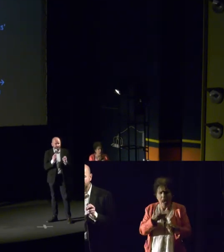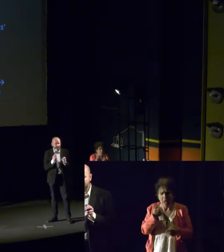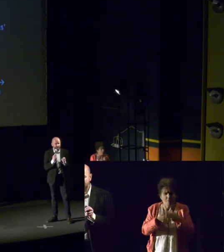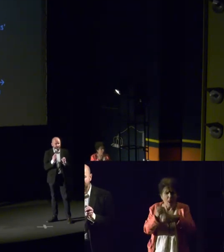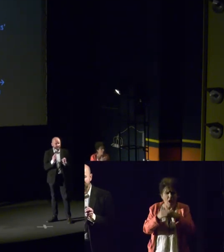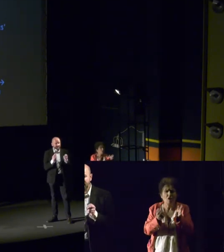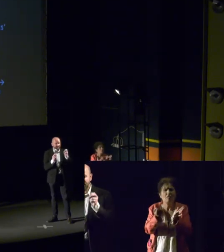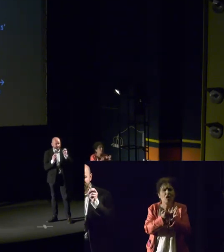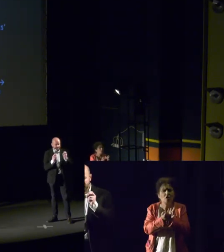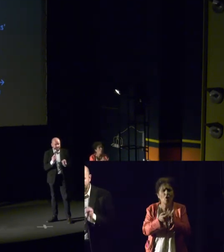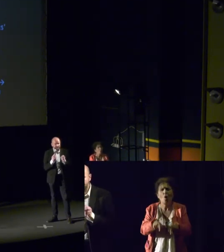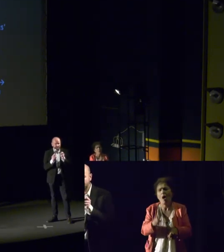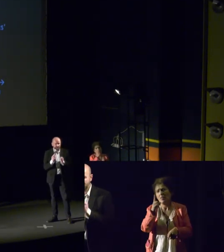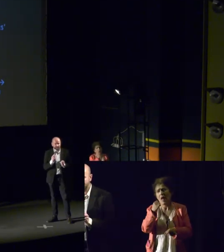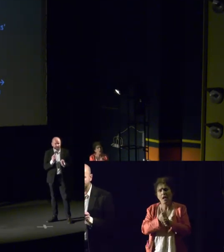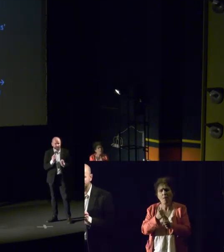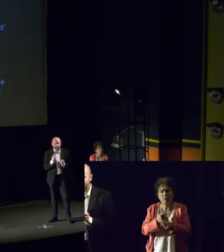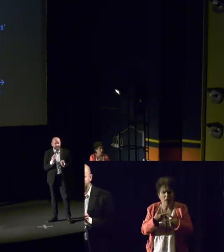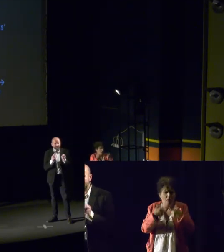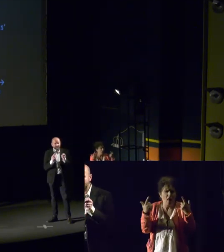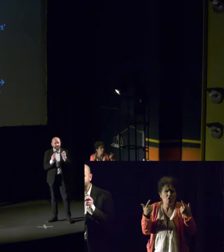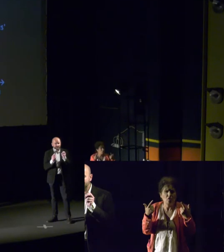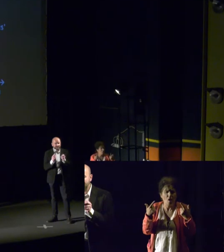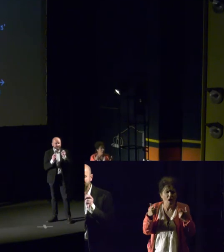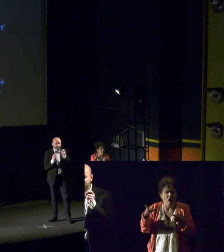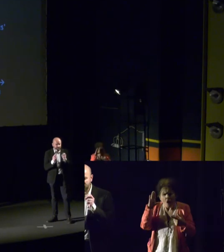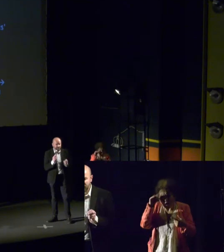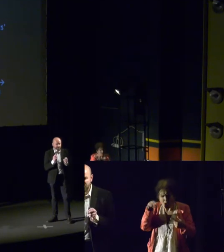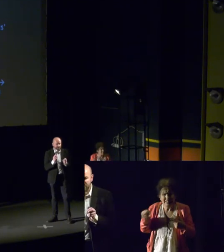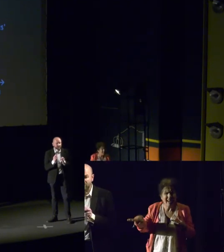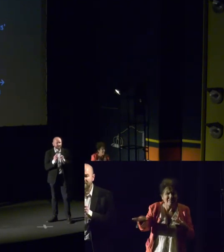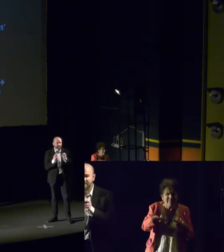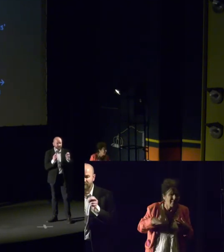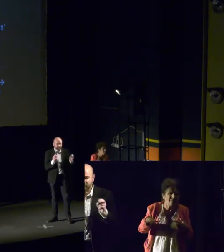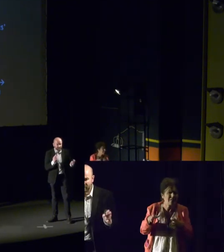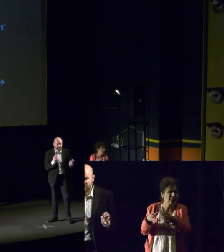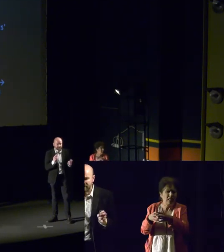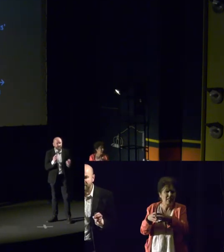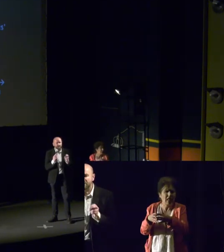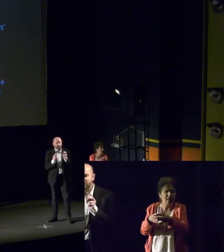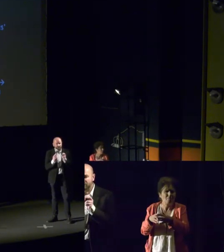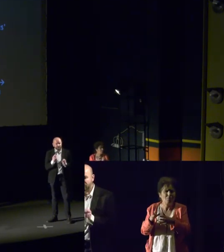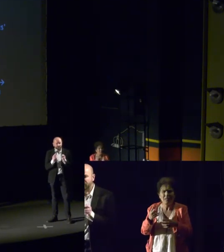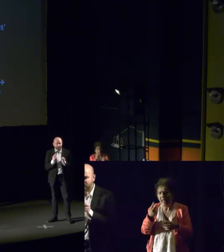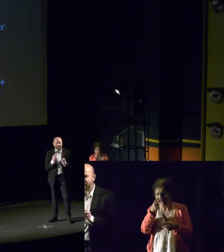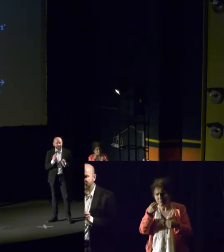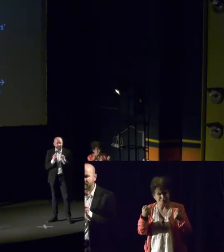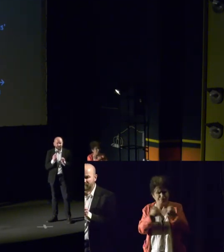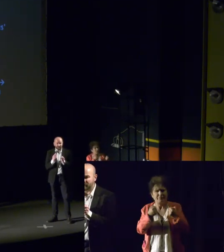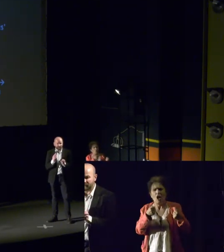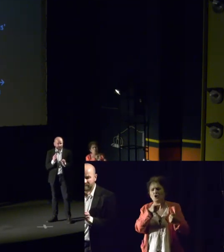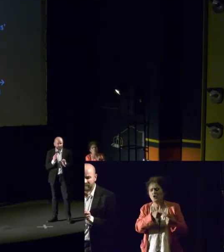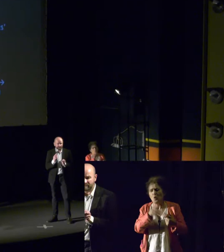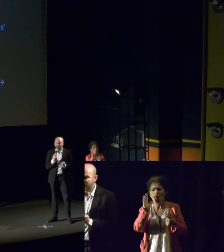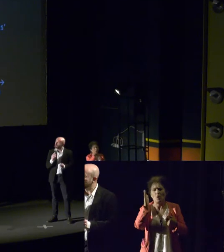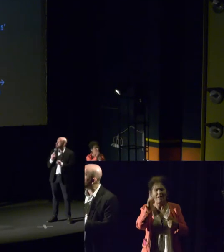the ultra-conservatives have studied the progressives and have devised a strategy or set of strategies to strip progressives